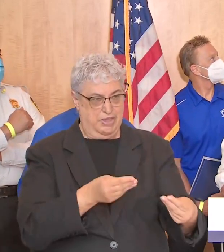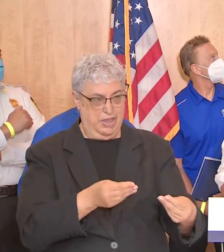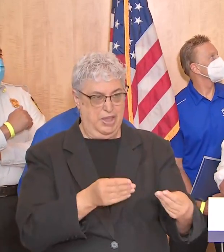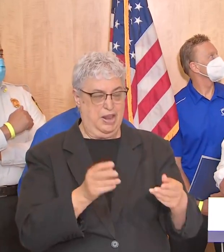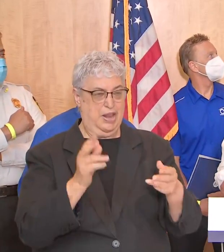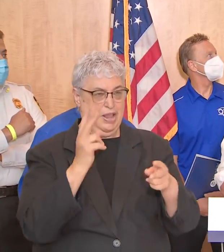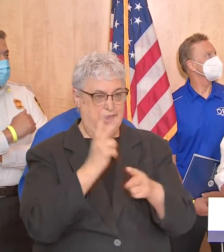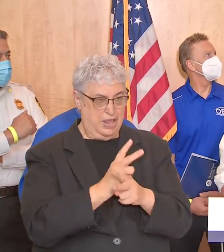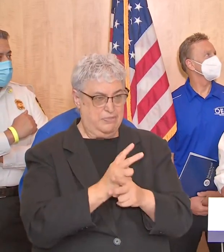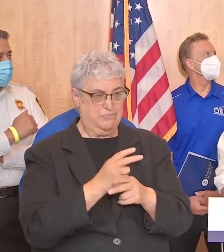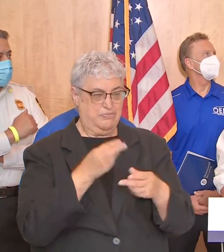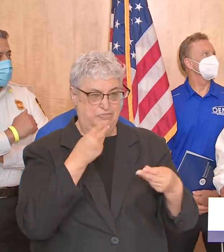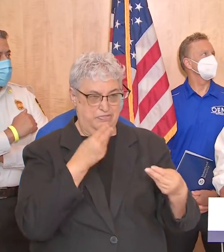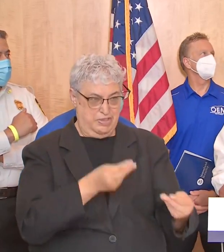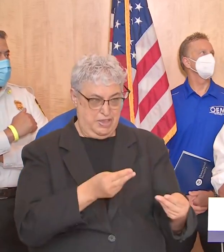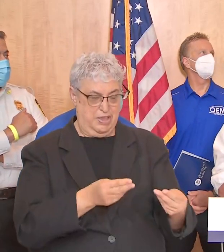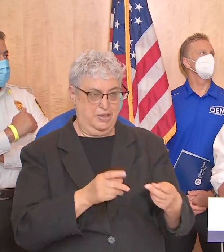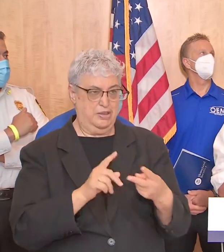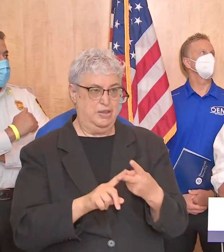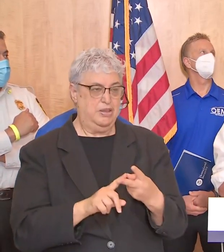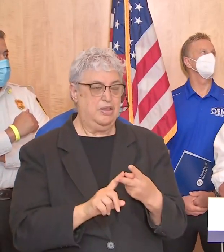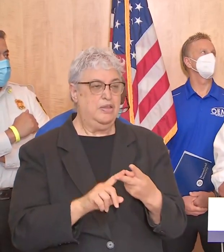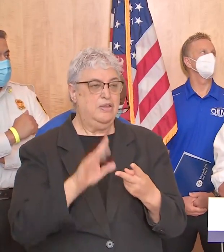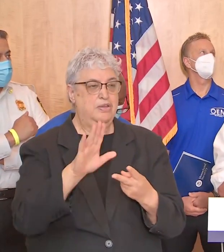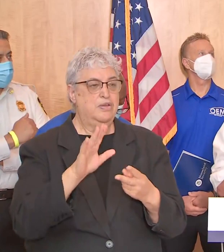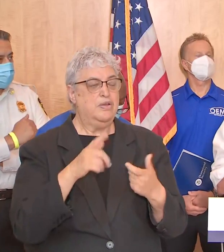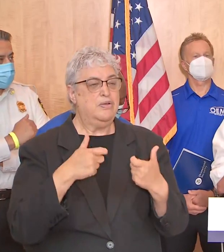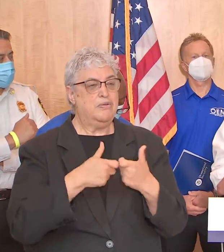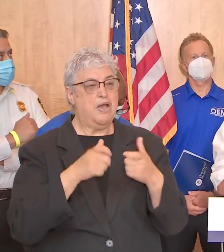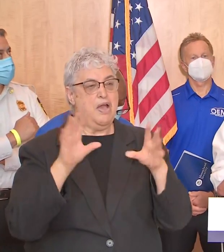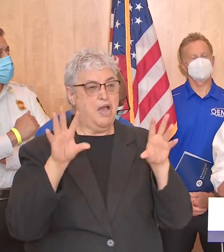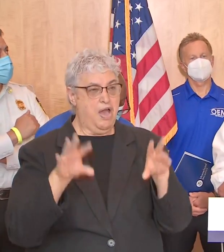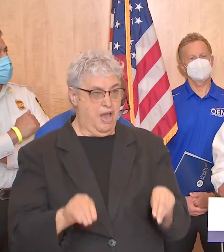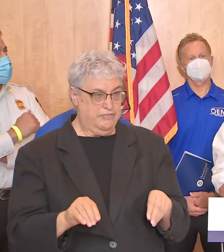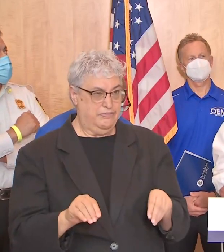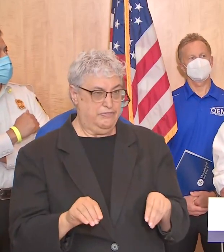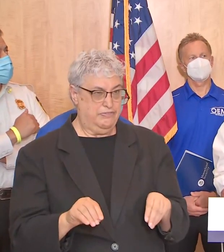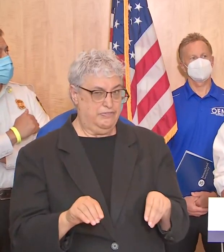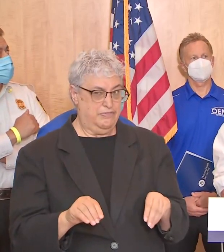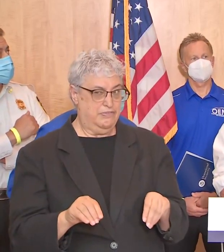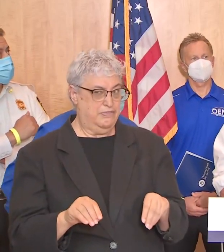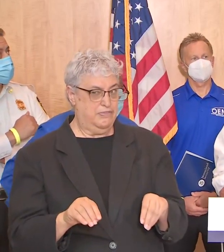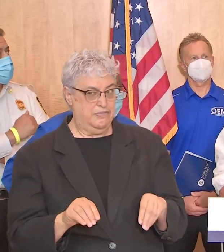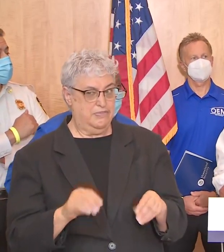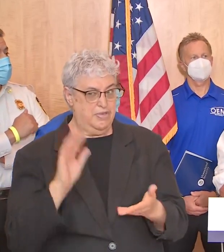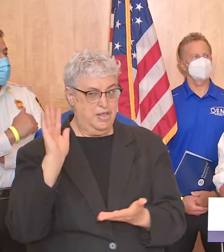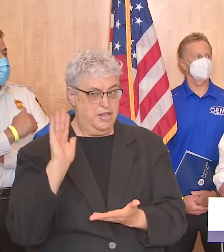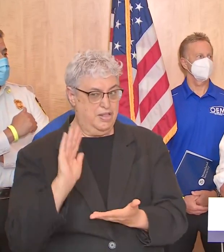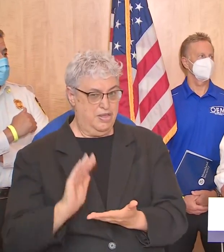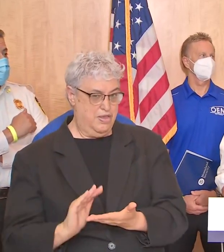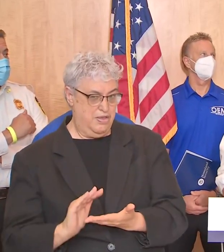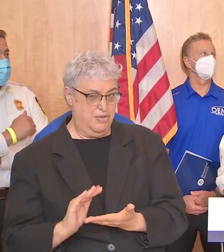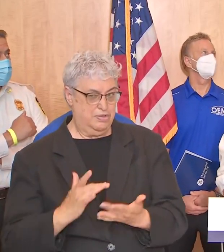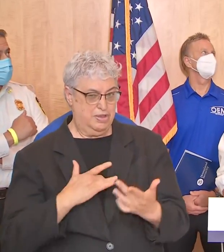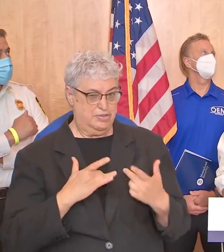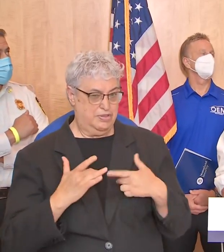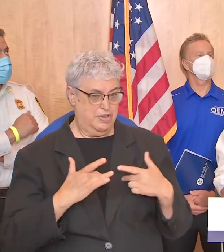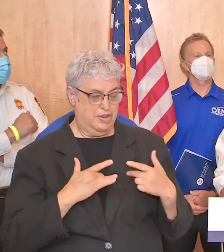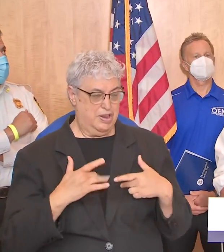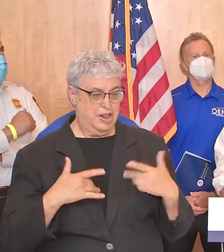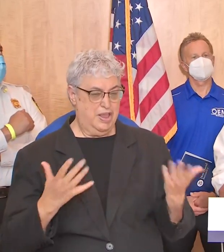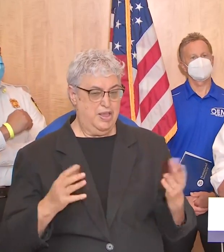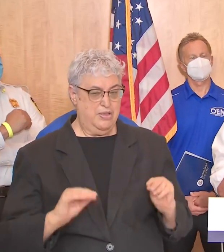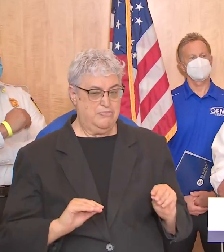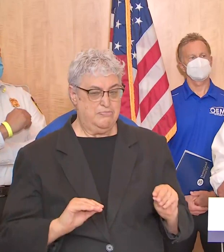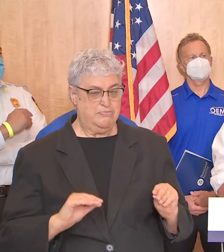them charged number two should the your power go out and your batteries are starting to get low and you're getting concerned and you decide